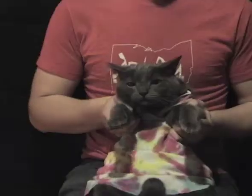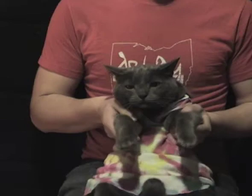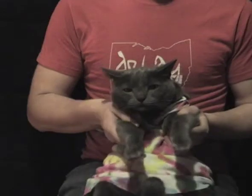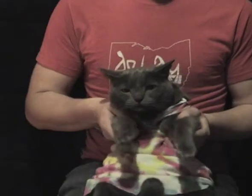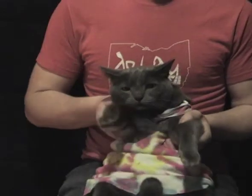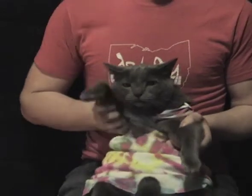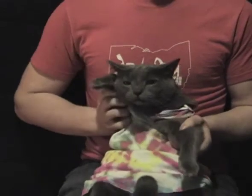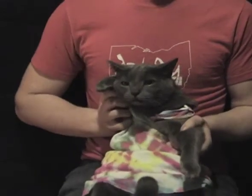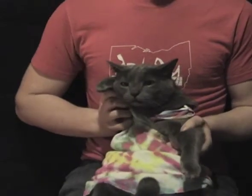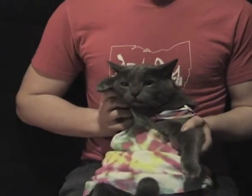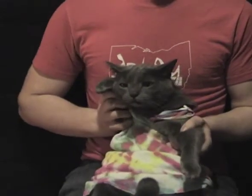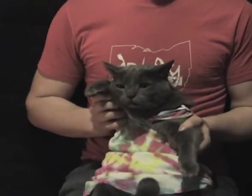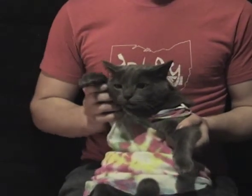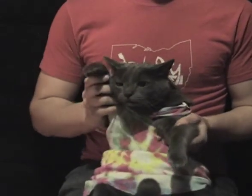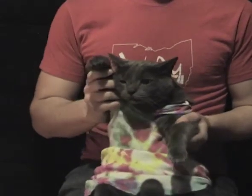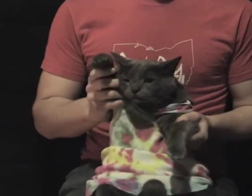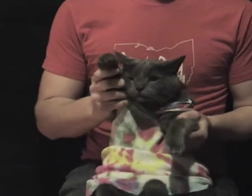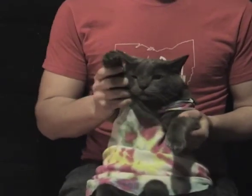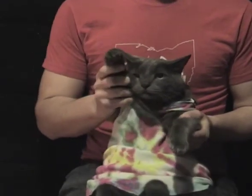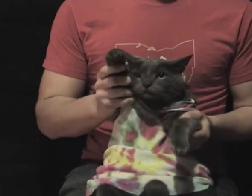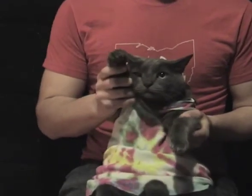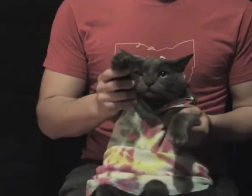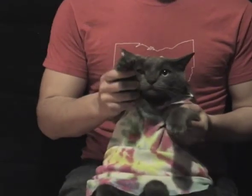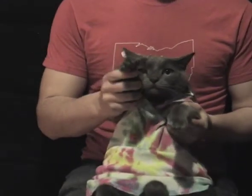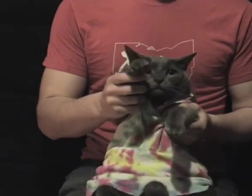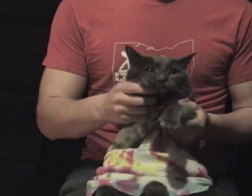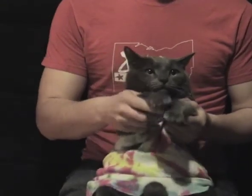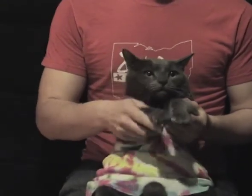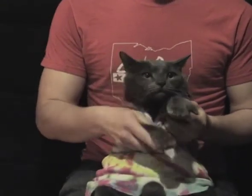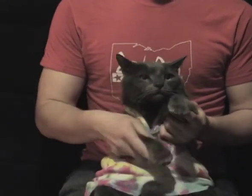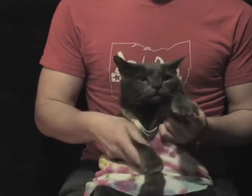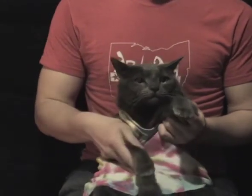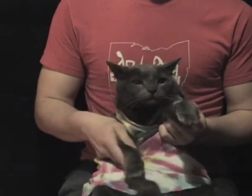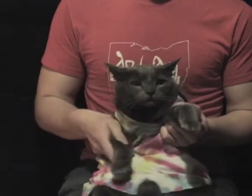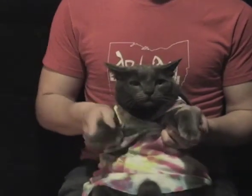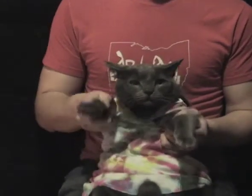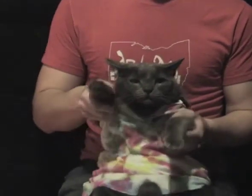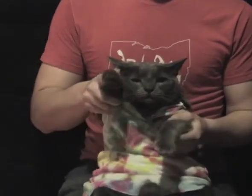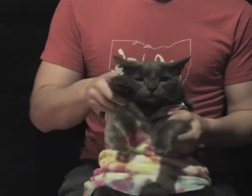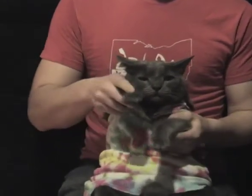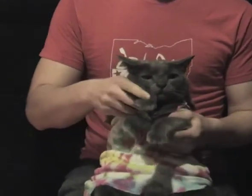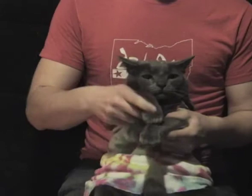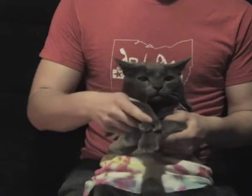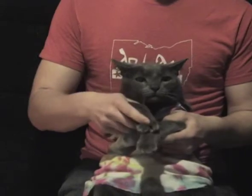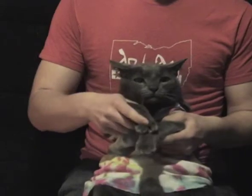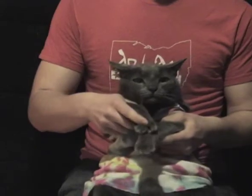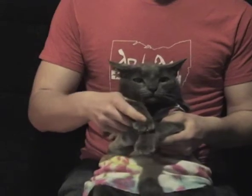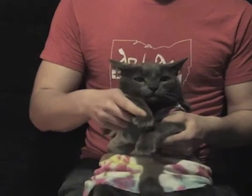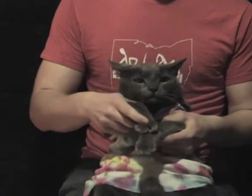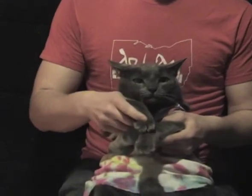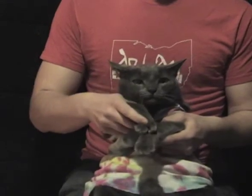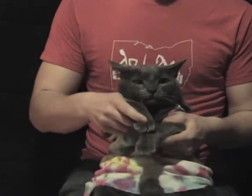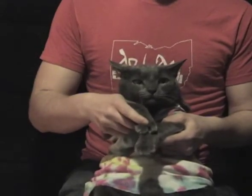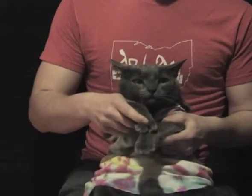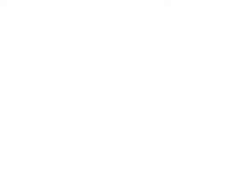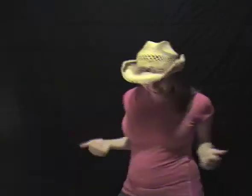I've taken you back For the last time I